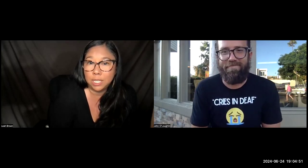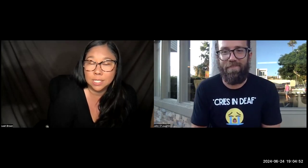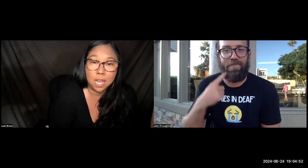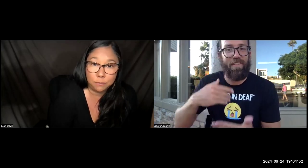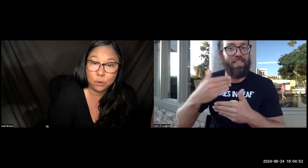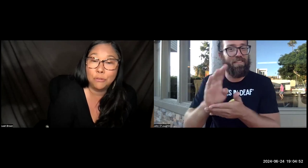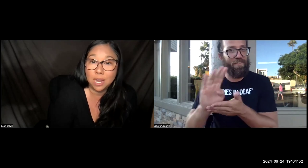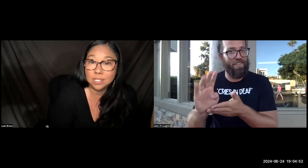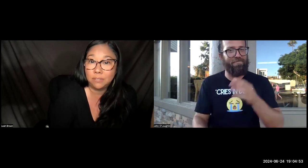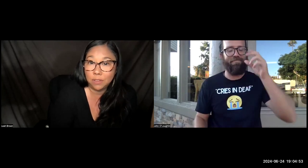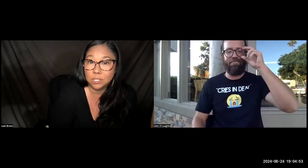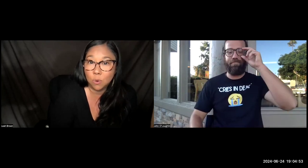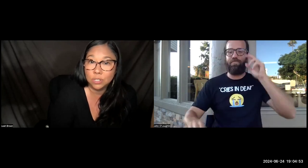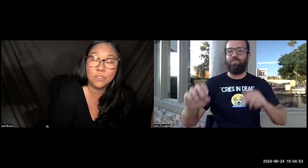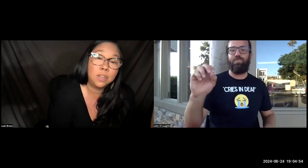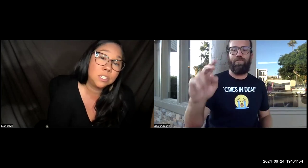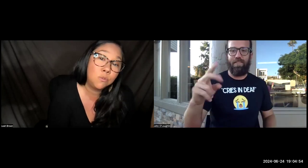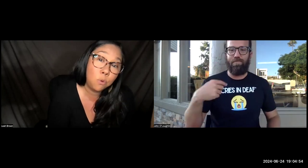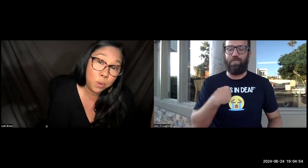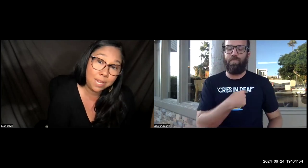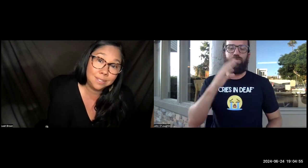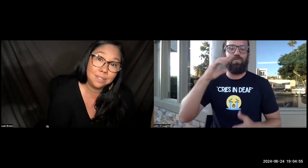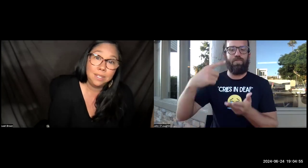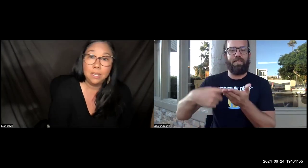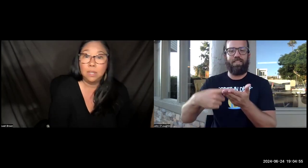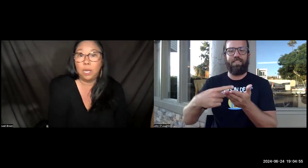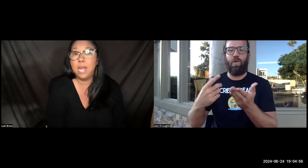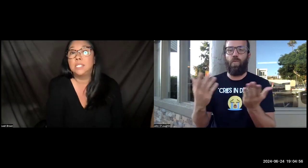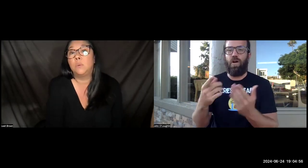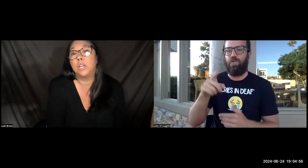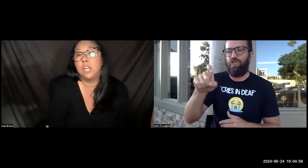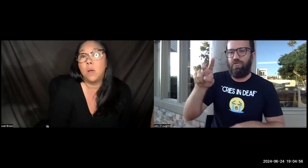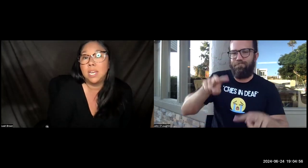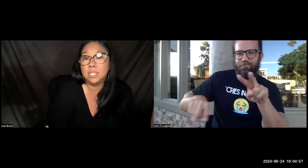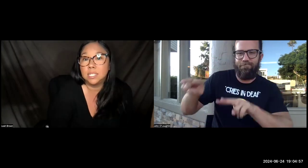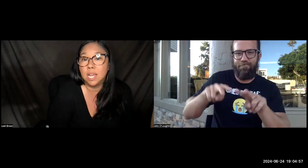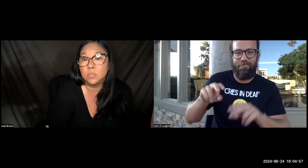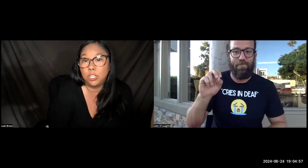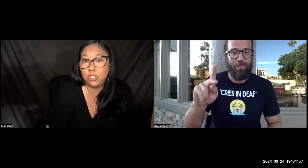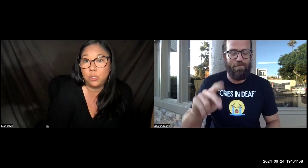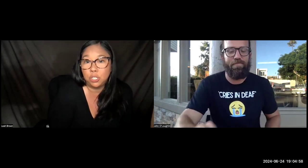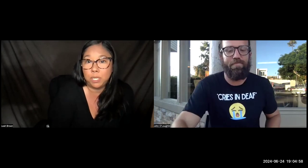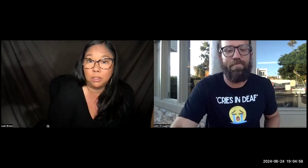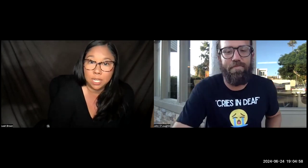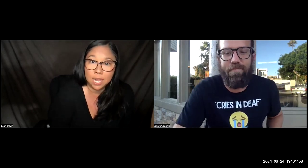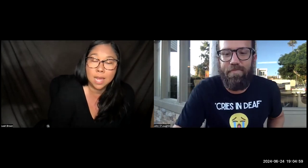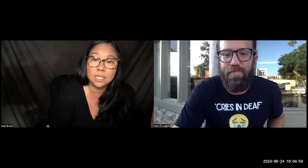is kind of your friend for this course for the next four weeks. Okay. So we're going to go ahead and discuss what you should be looking at.